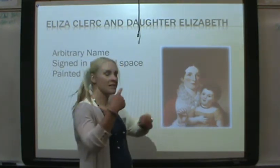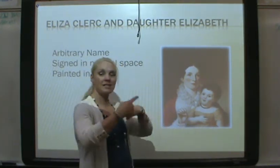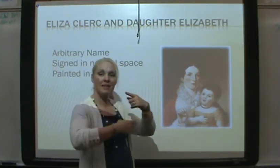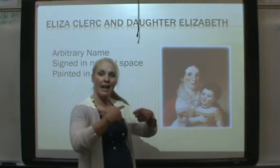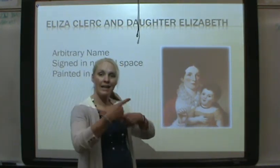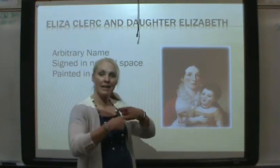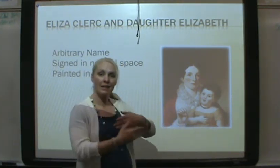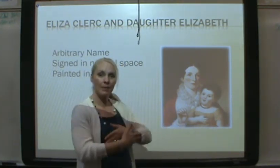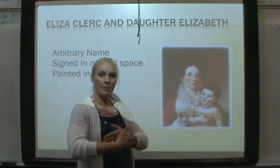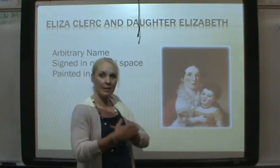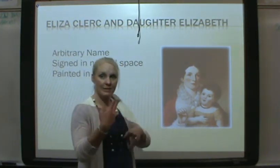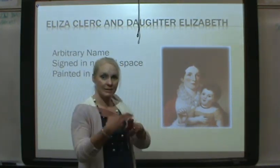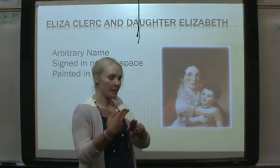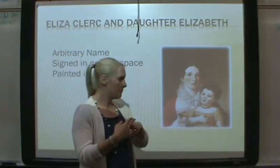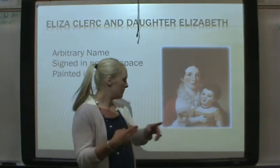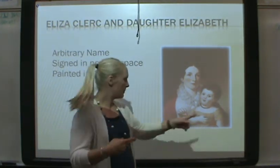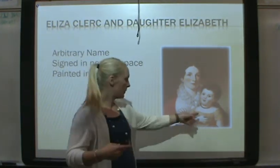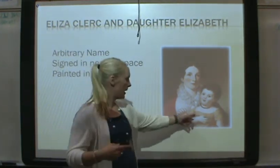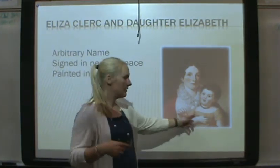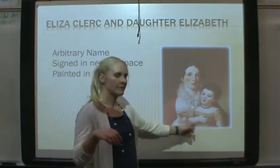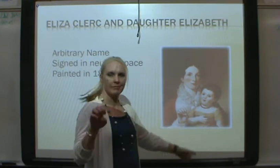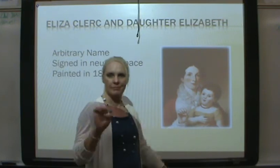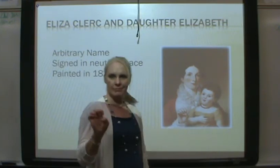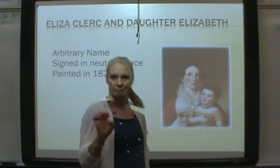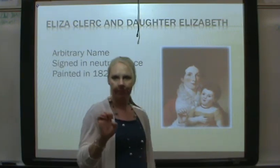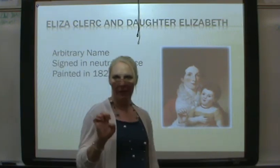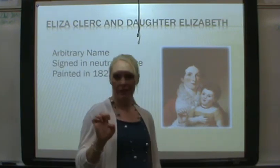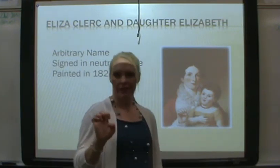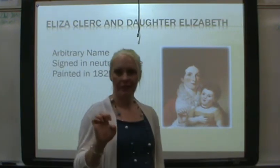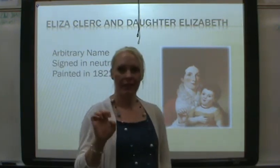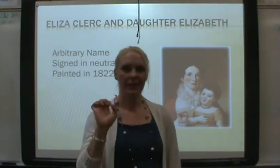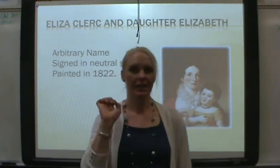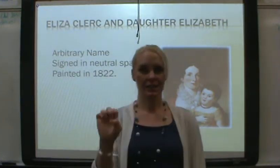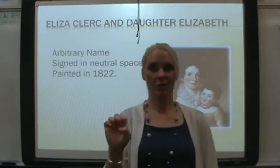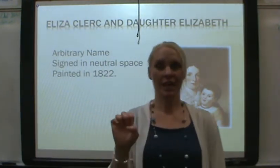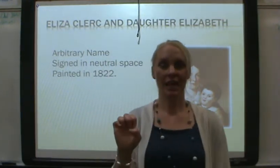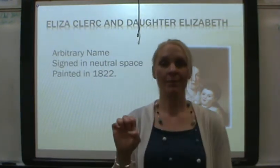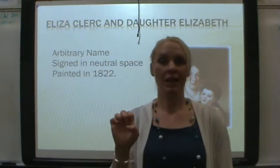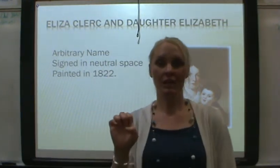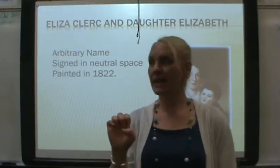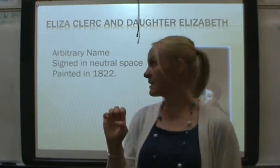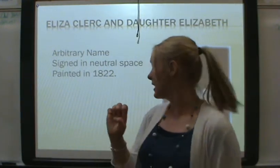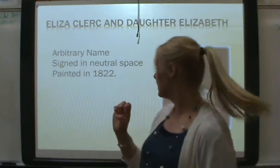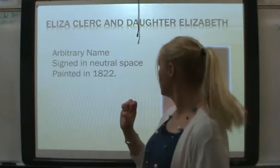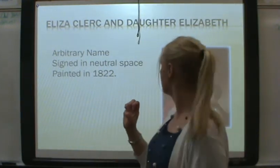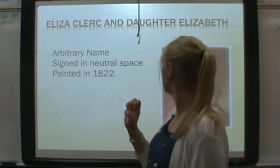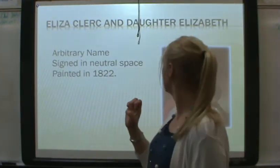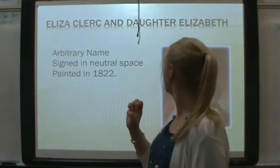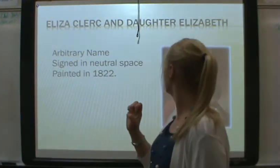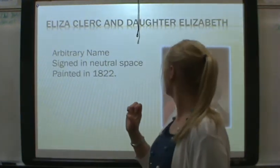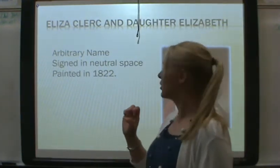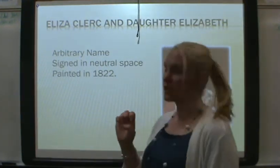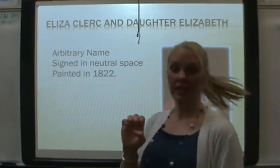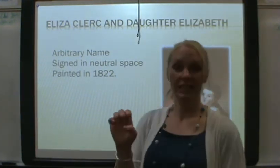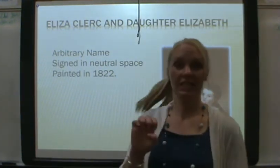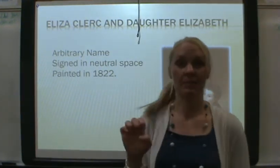signing the baby's name. Right? Right? It's her name. Eliza. No, sorry. Elizabeth.